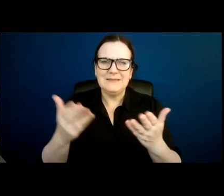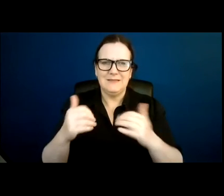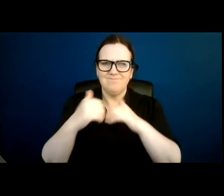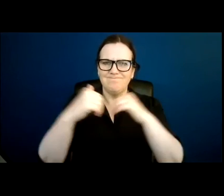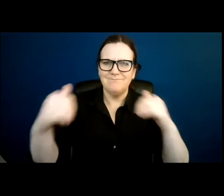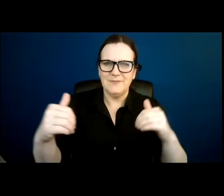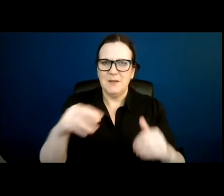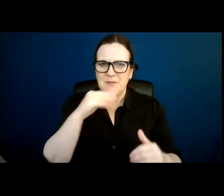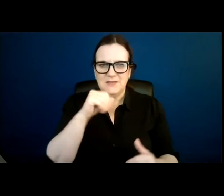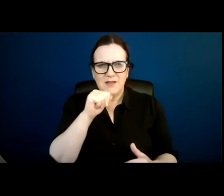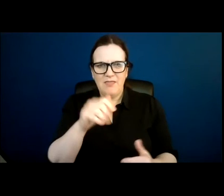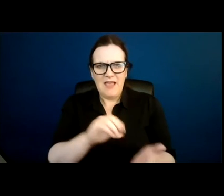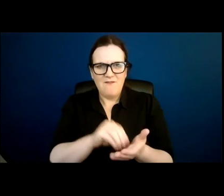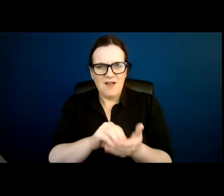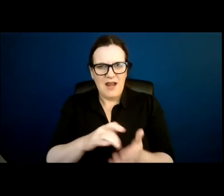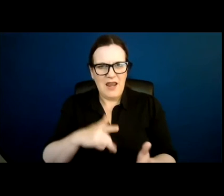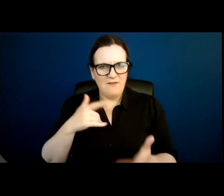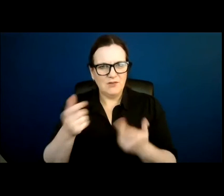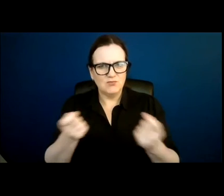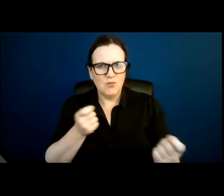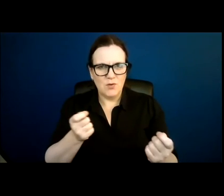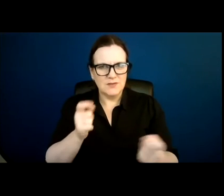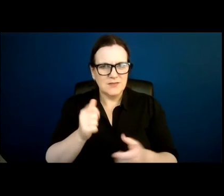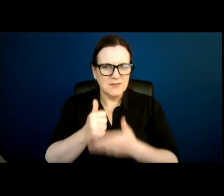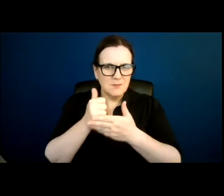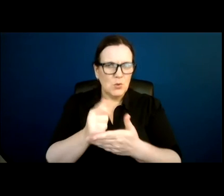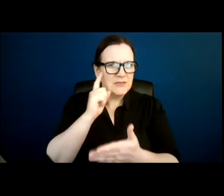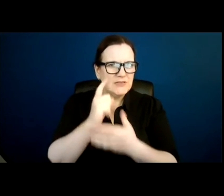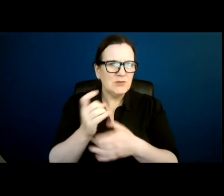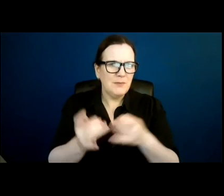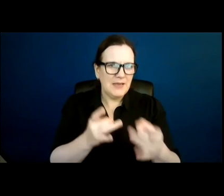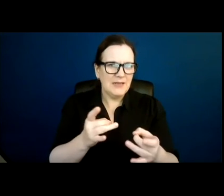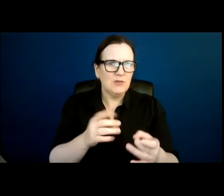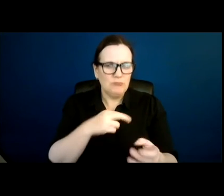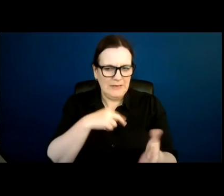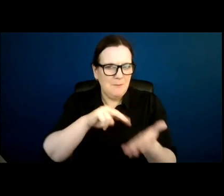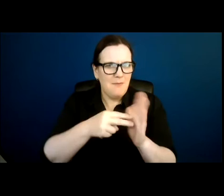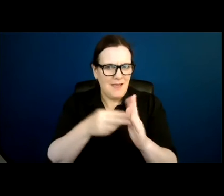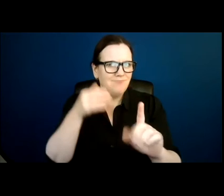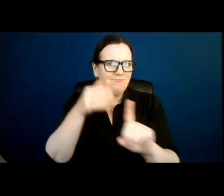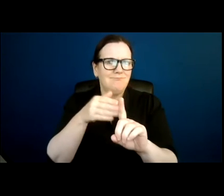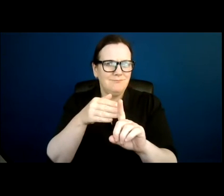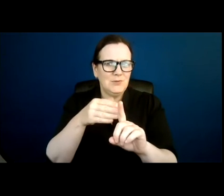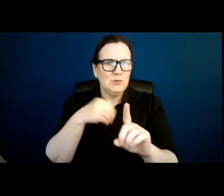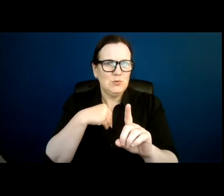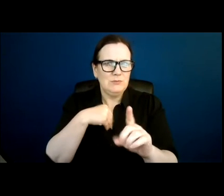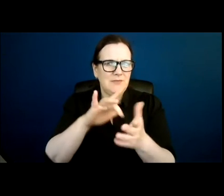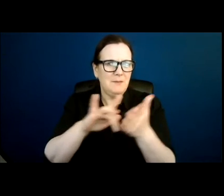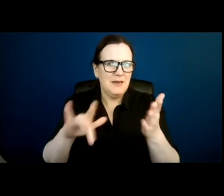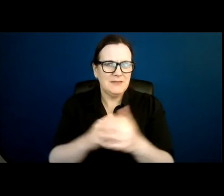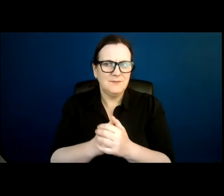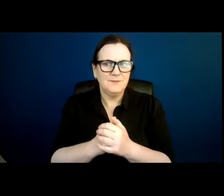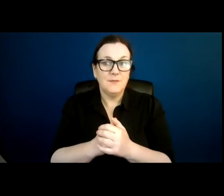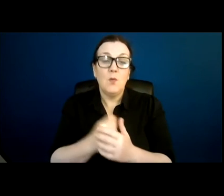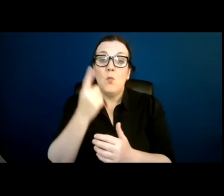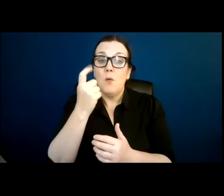life control that supported decision-making was designed to eliminate. And with that, let me just say one